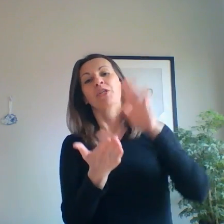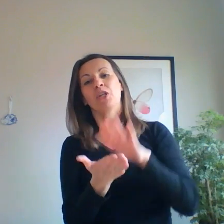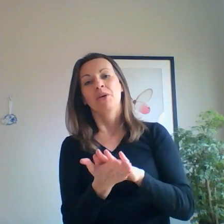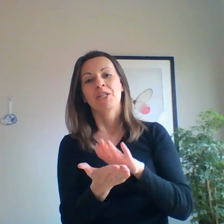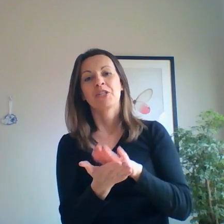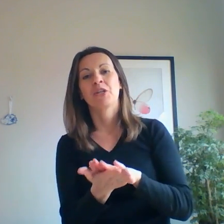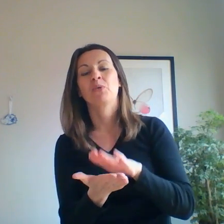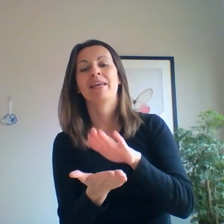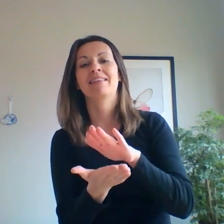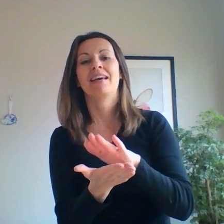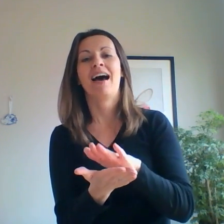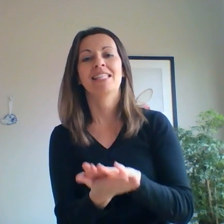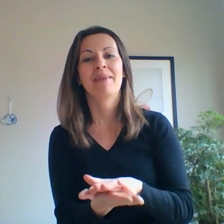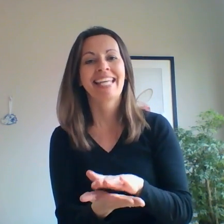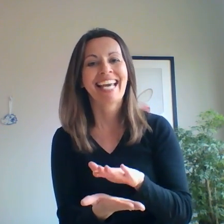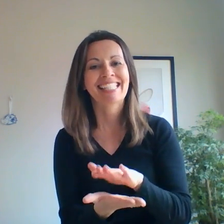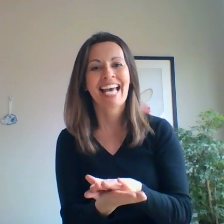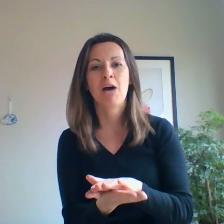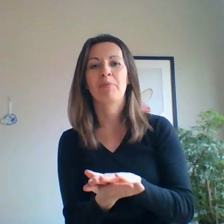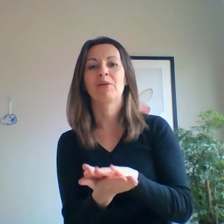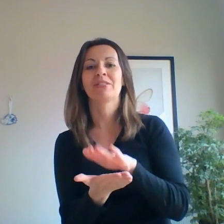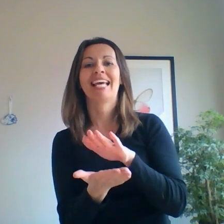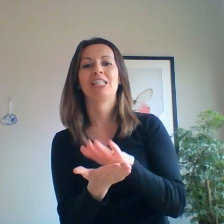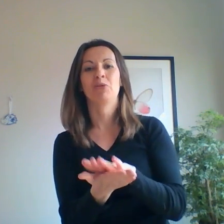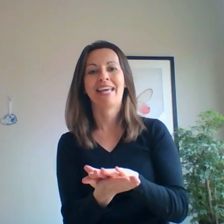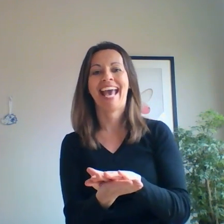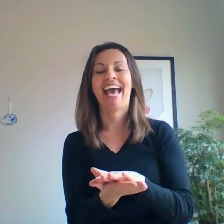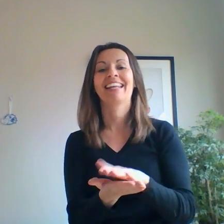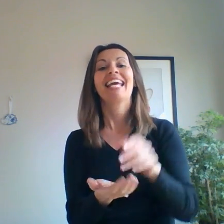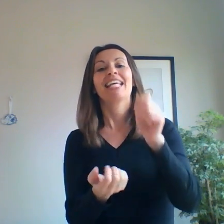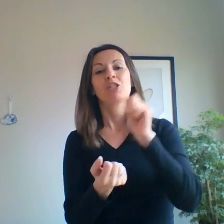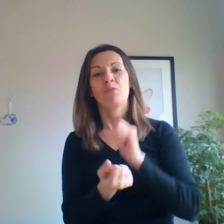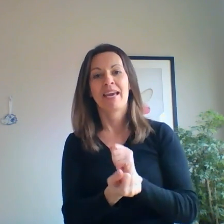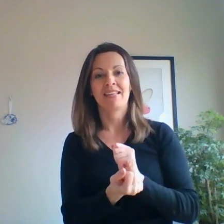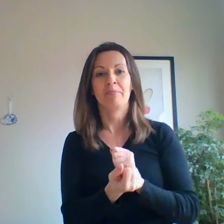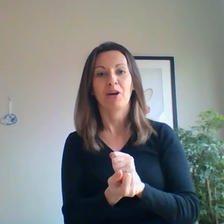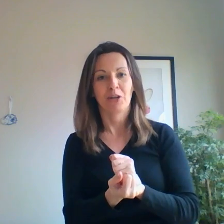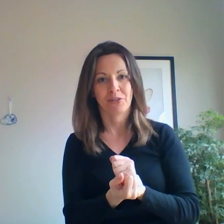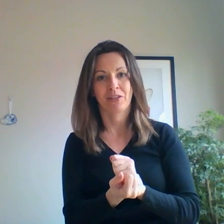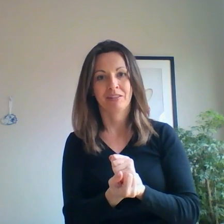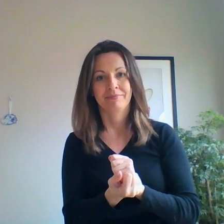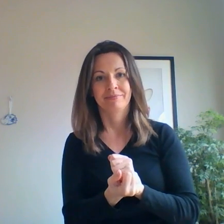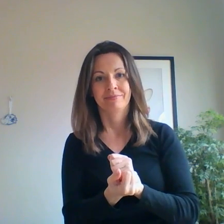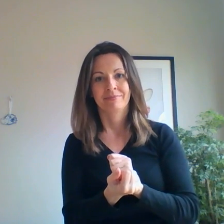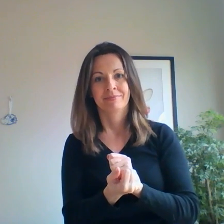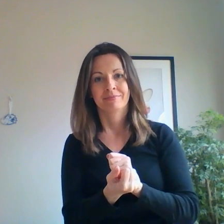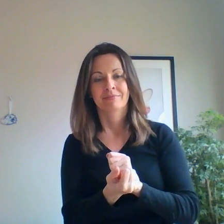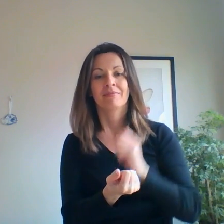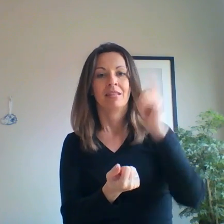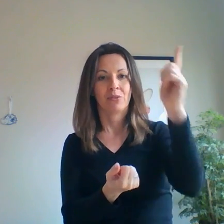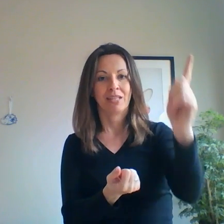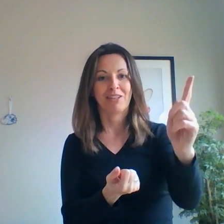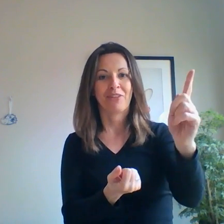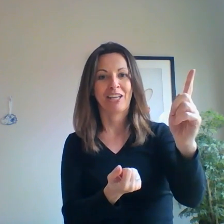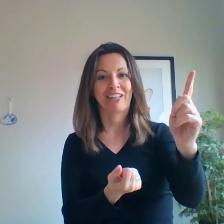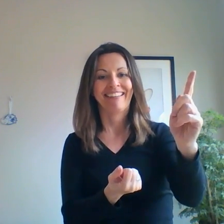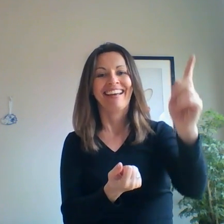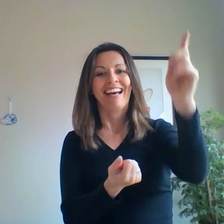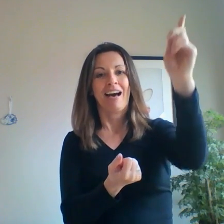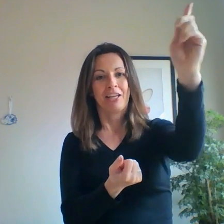what you want to do with as many examples as you can is to make them personal using the finger in